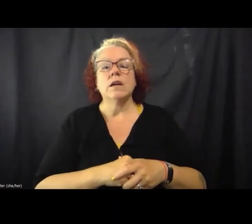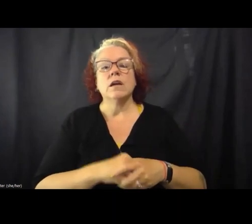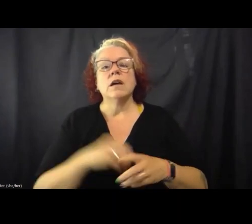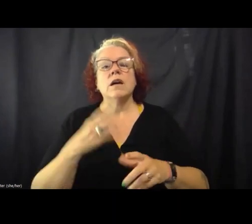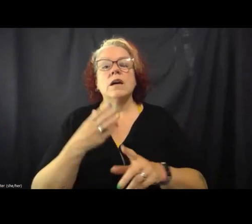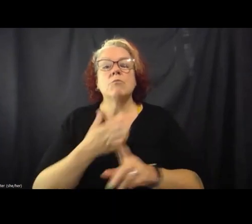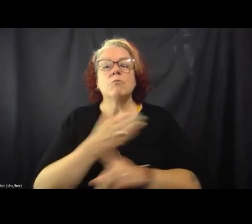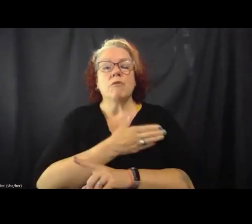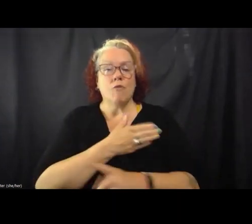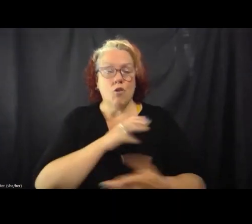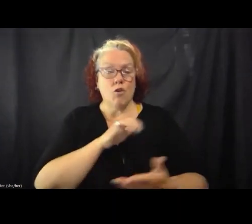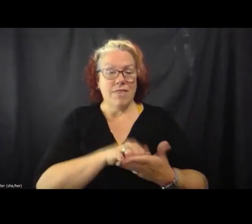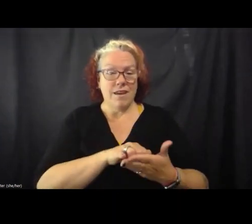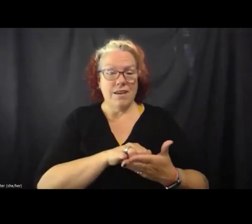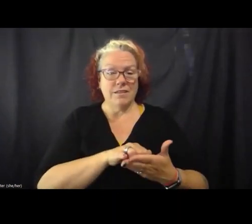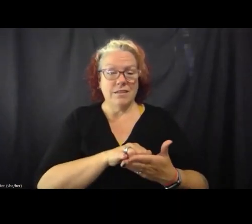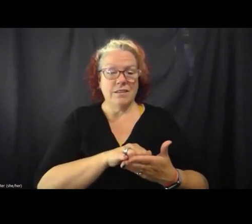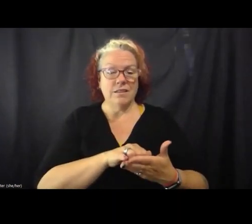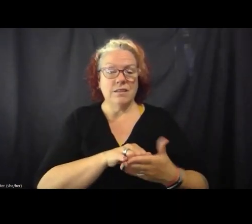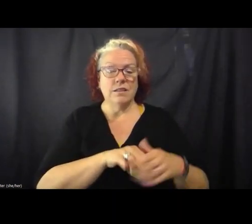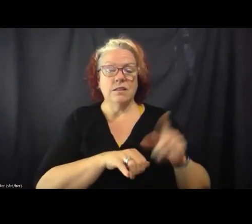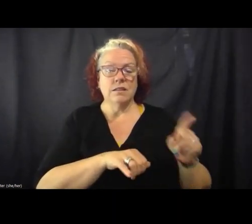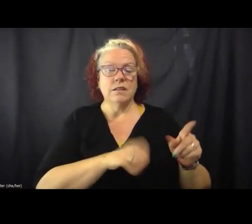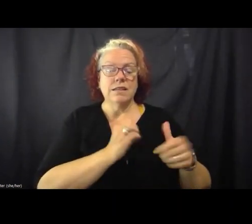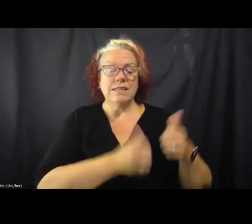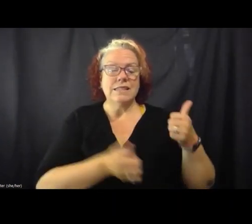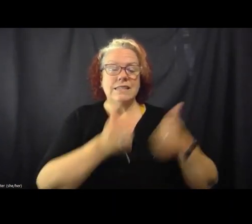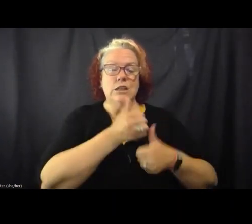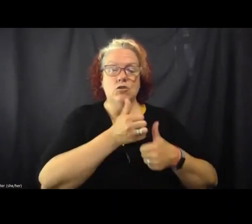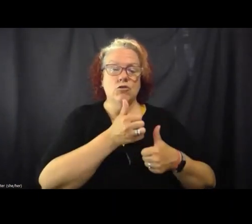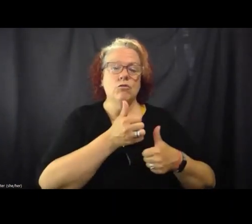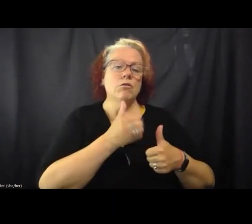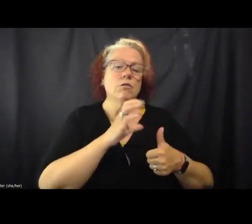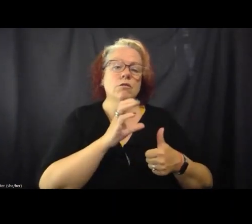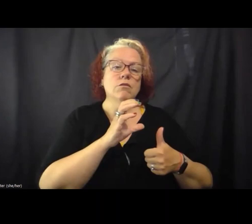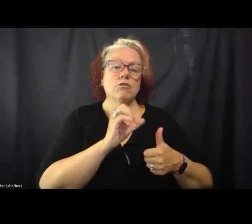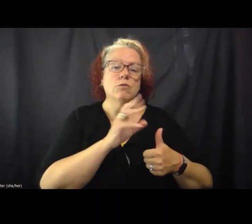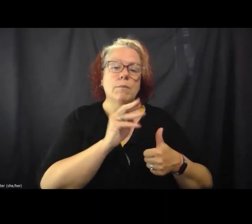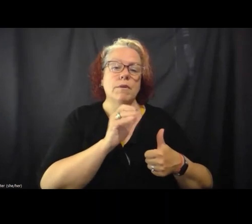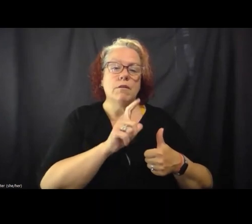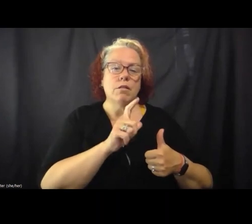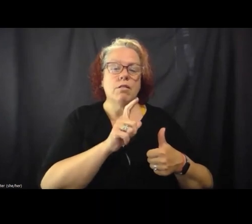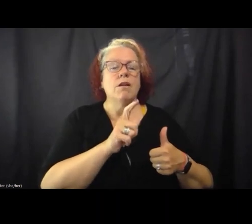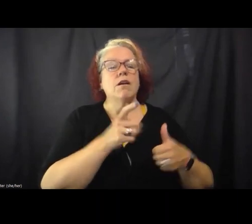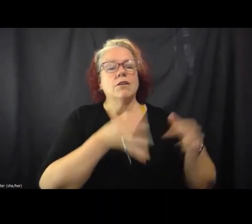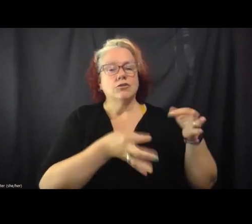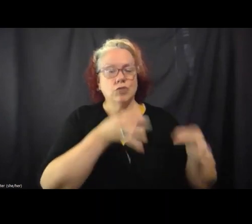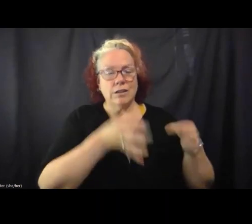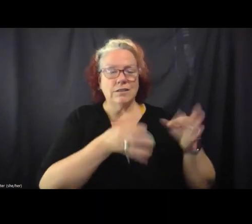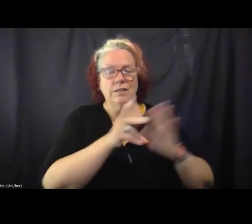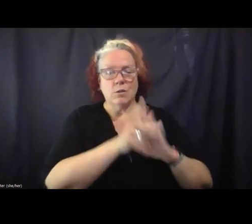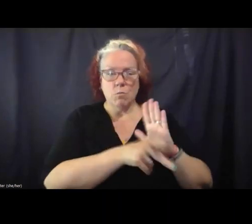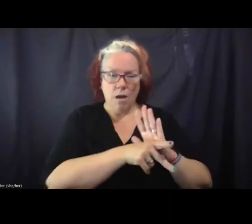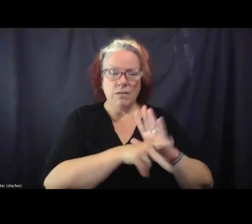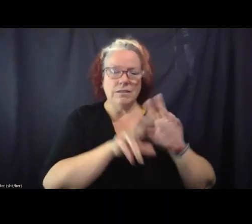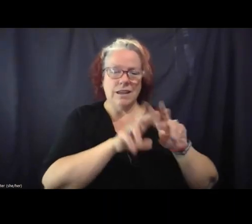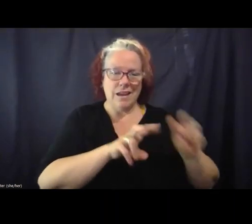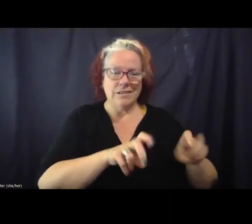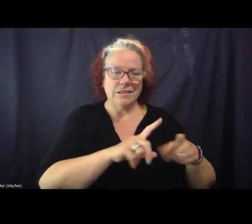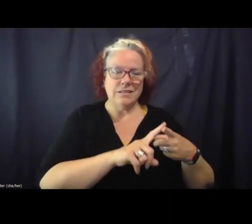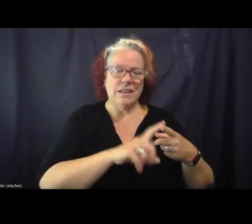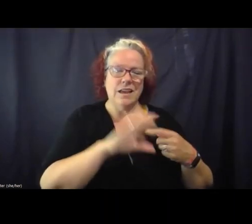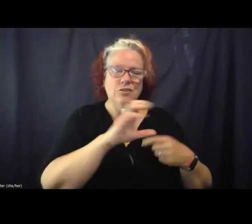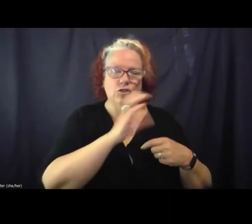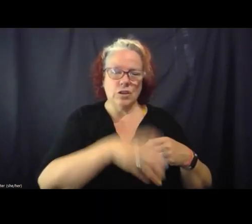bond fund full-time, she was the senior criminal justice policy analyst at Chicago Appleseed. In those